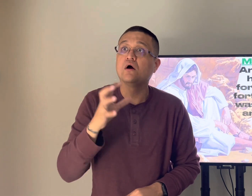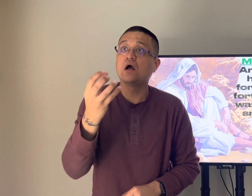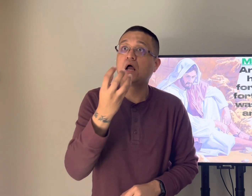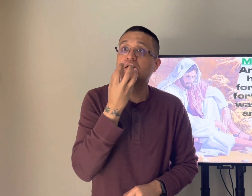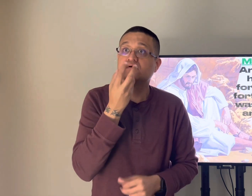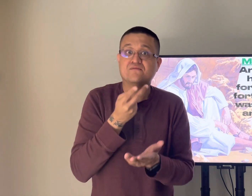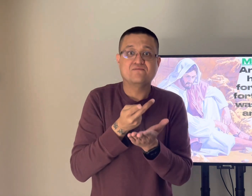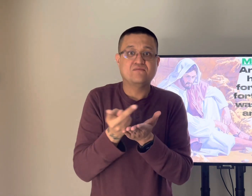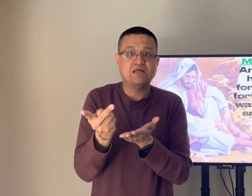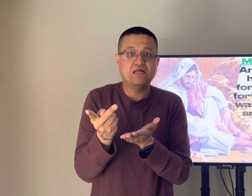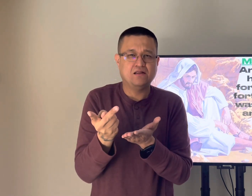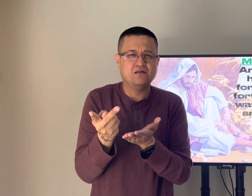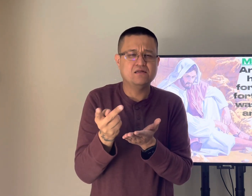he knows exactly how to tempt